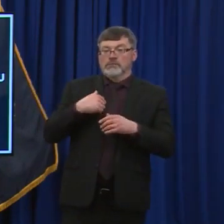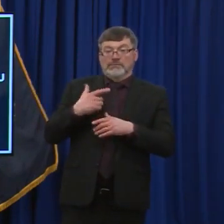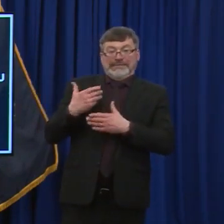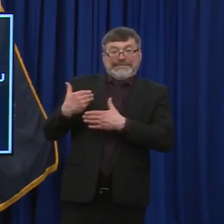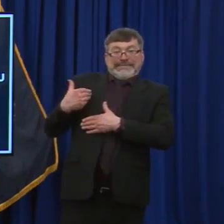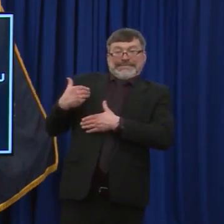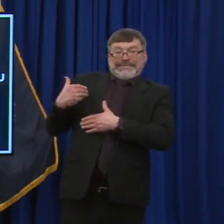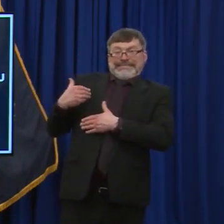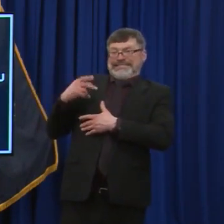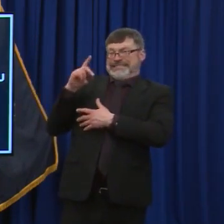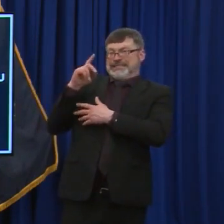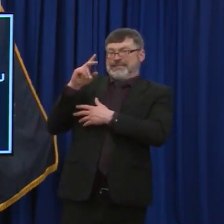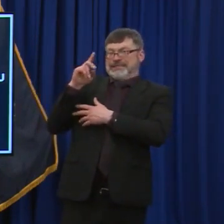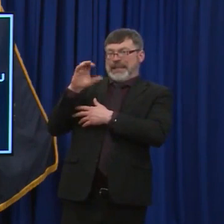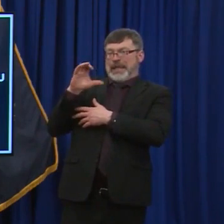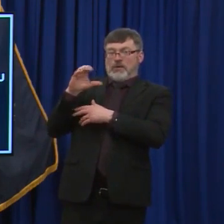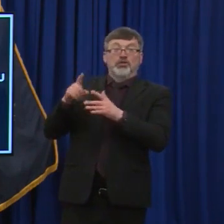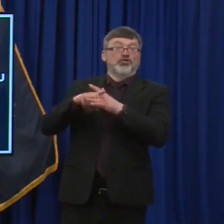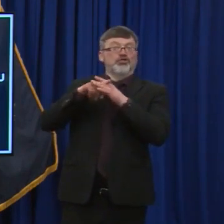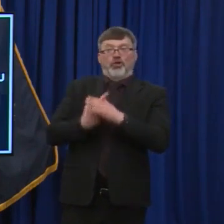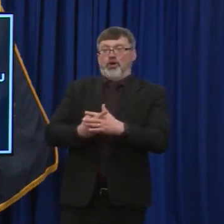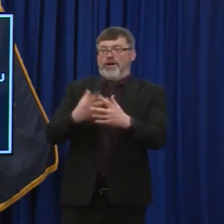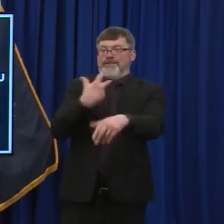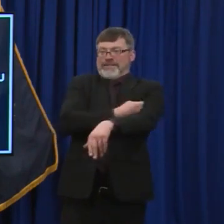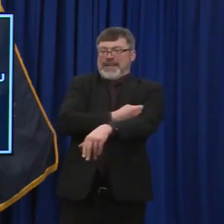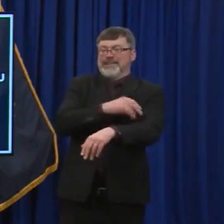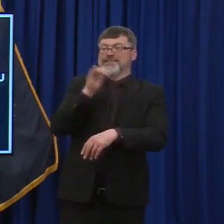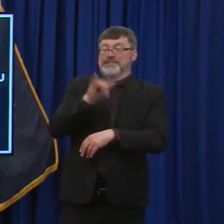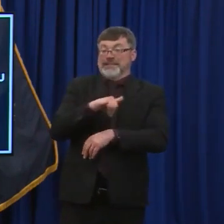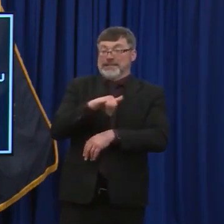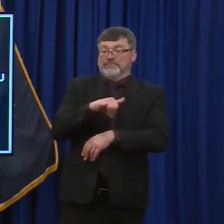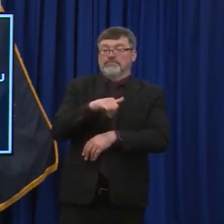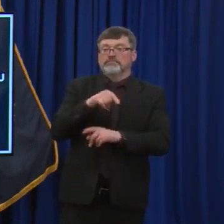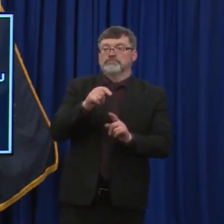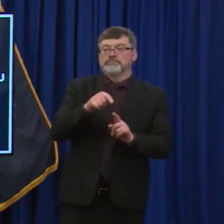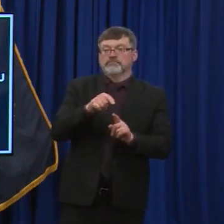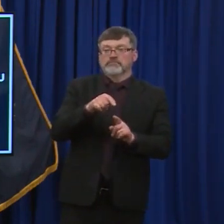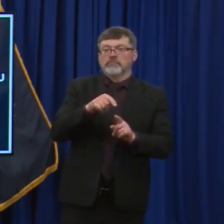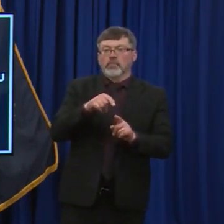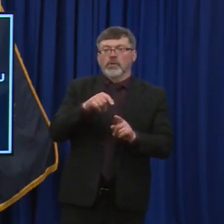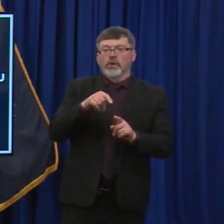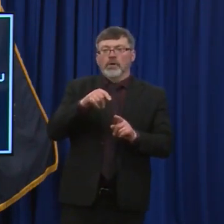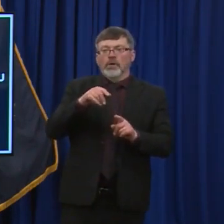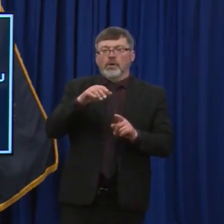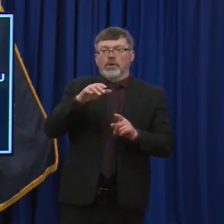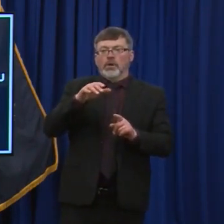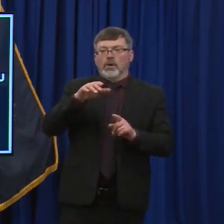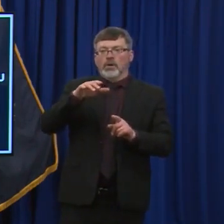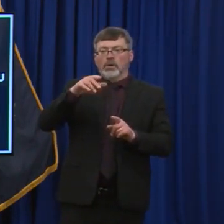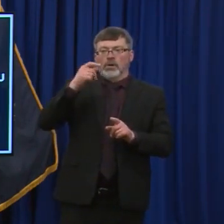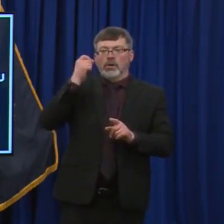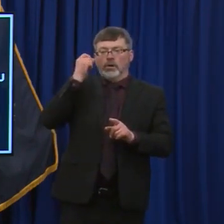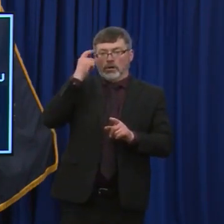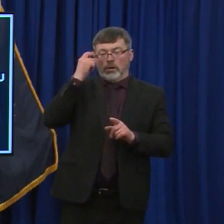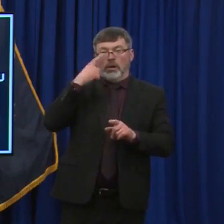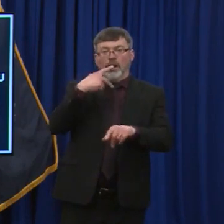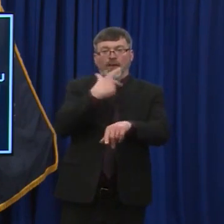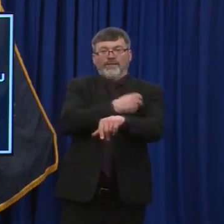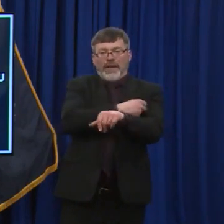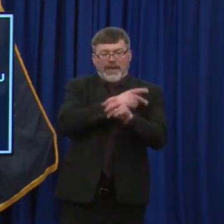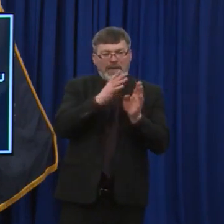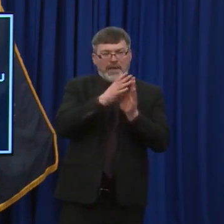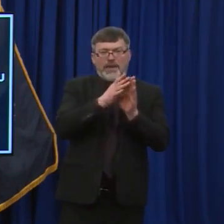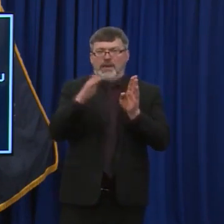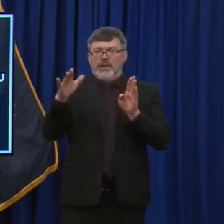talk that the efficacy rate was not known past 90 days. So we are right now at that 90 day mark. Um,